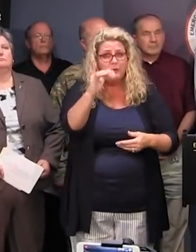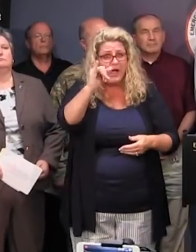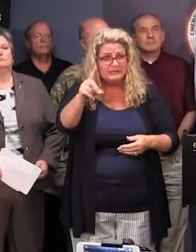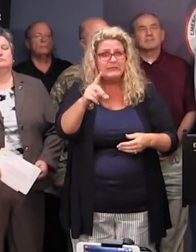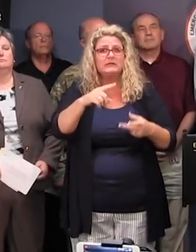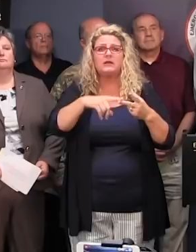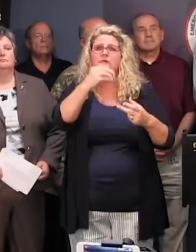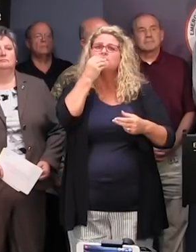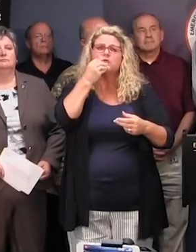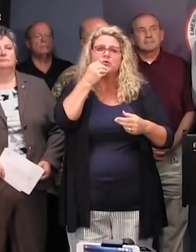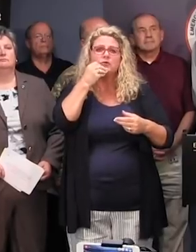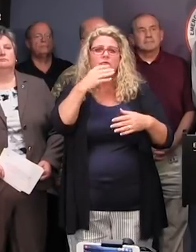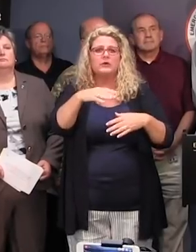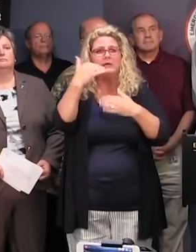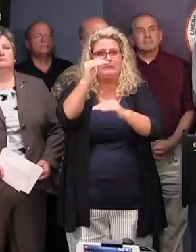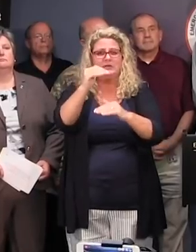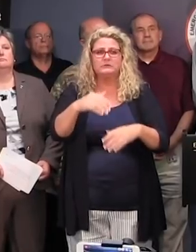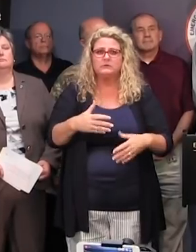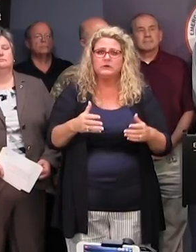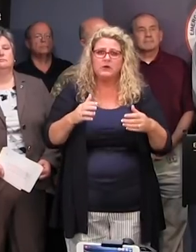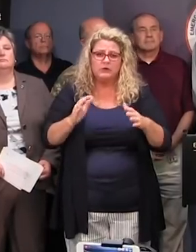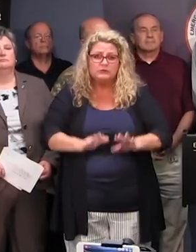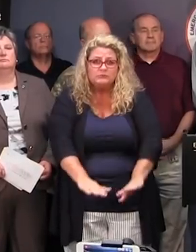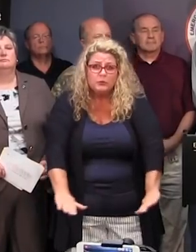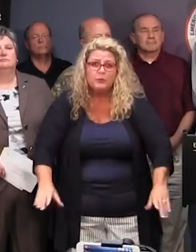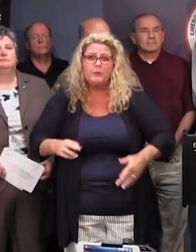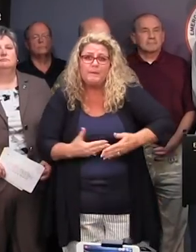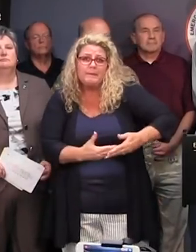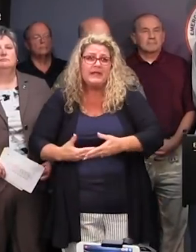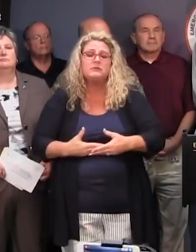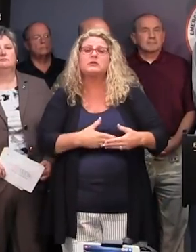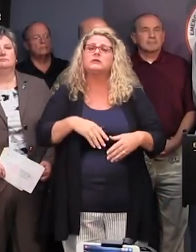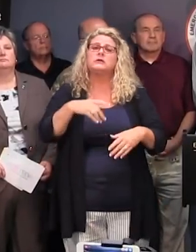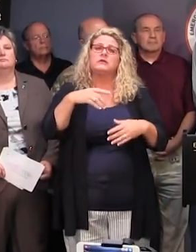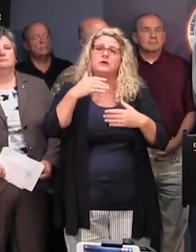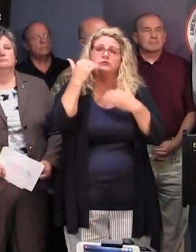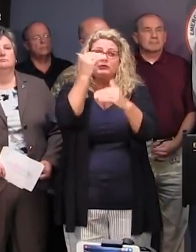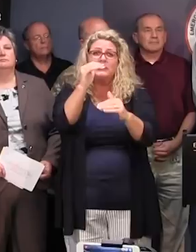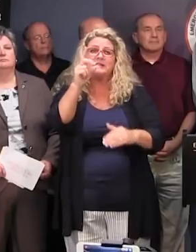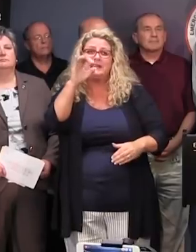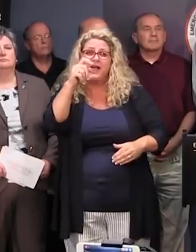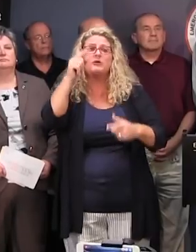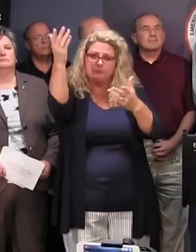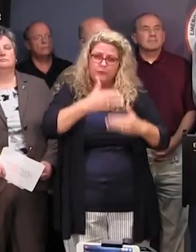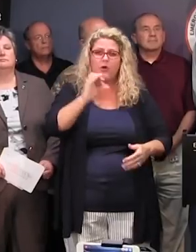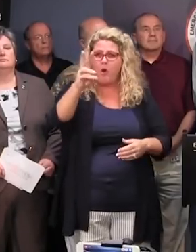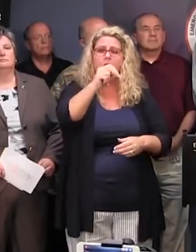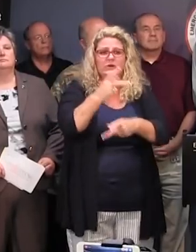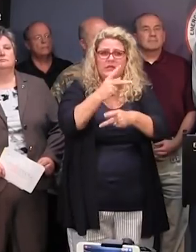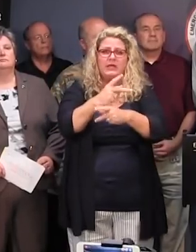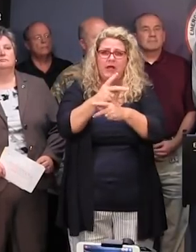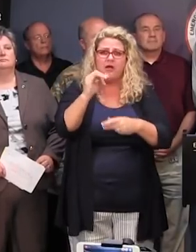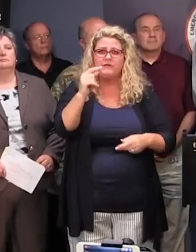restrictions if you have small children or if you are on a restricted diet. Also, on the website now, there